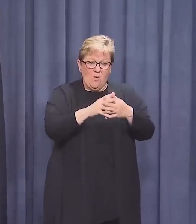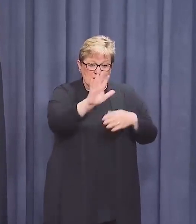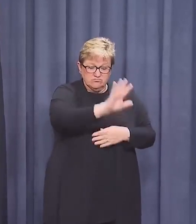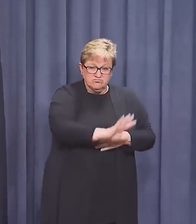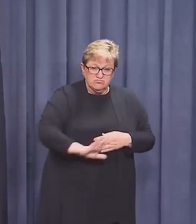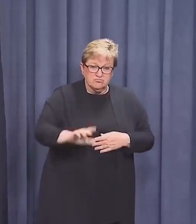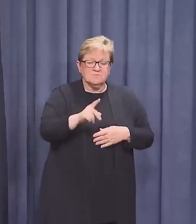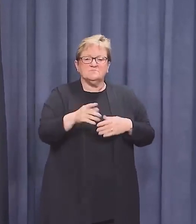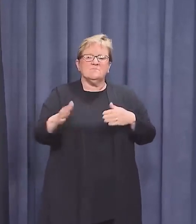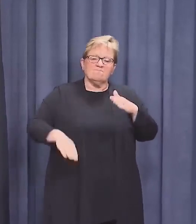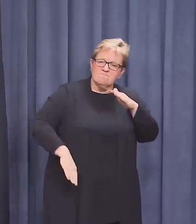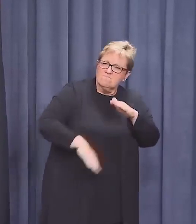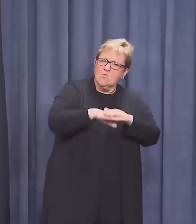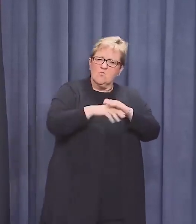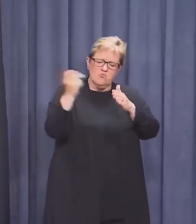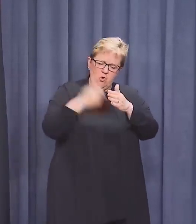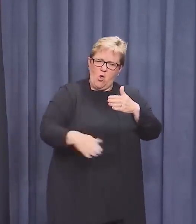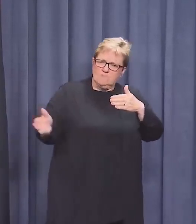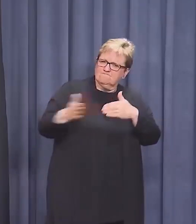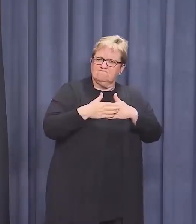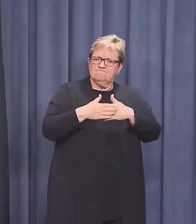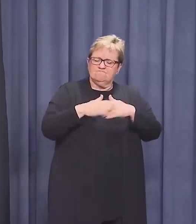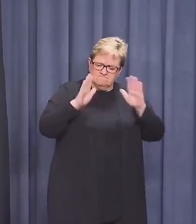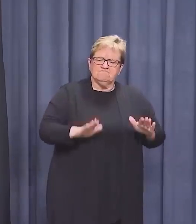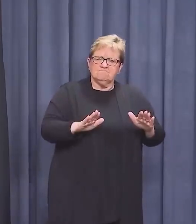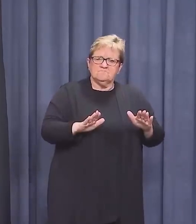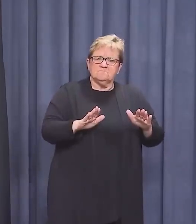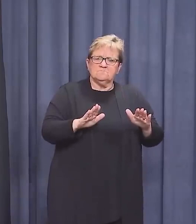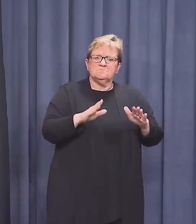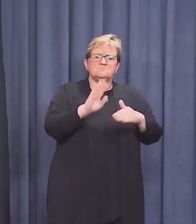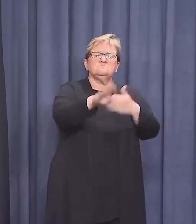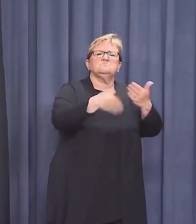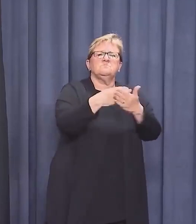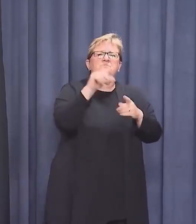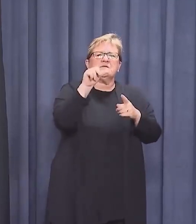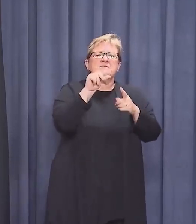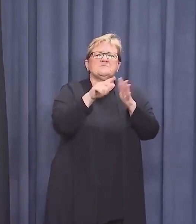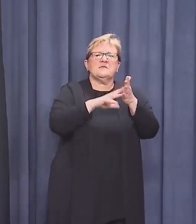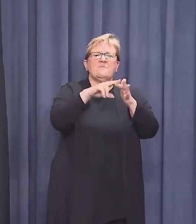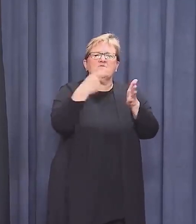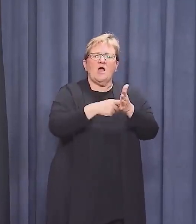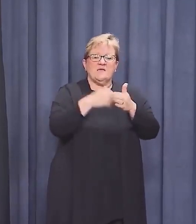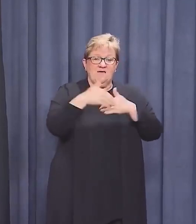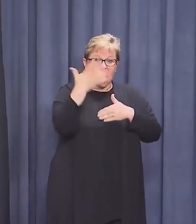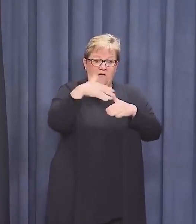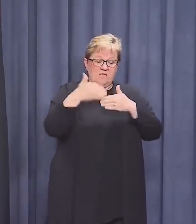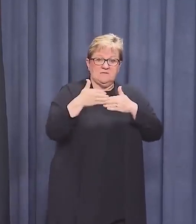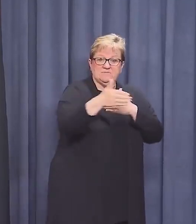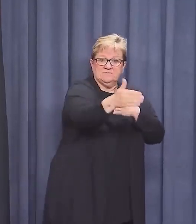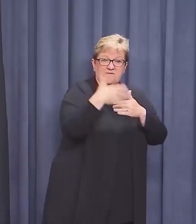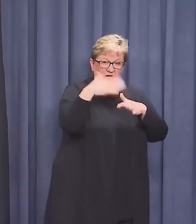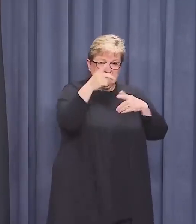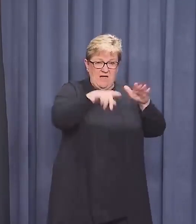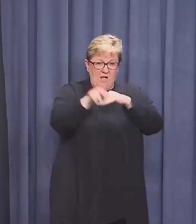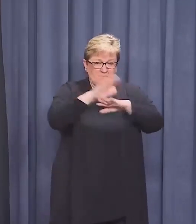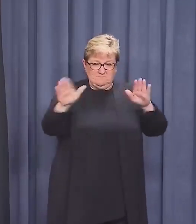will be going into full lockdown. This lockdown will last until 6pm on Friday. A five-day